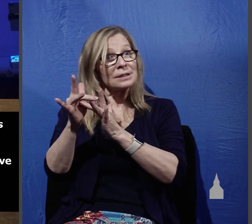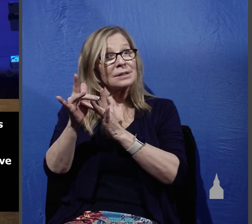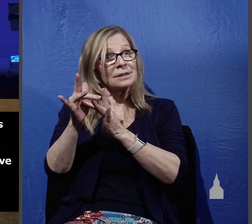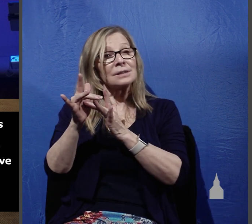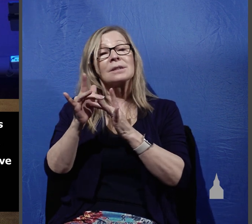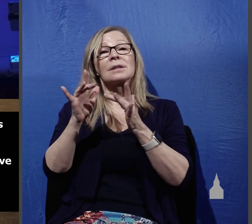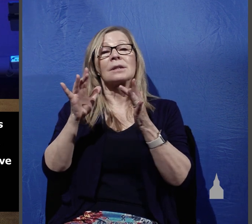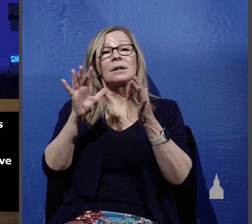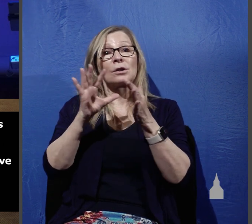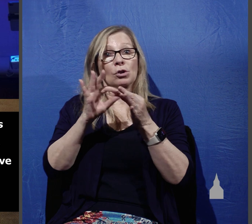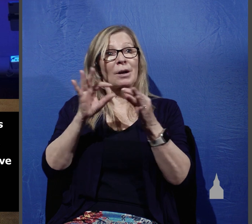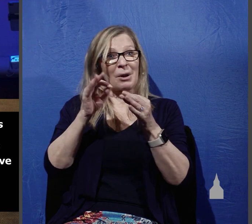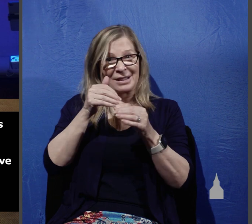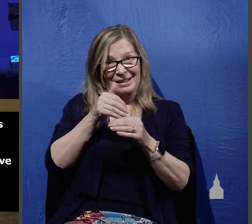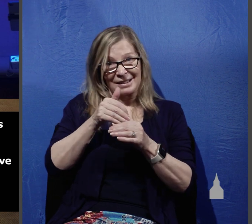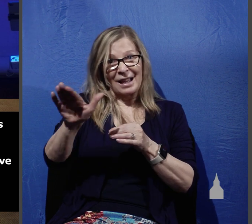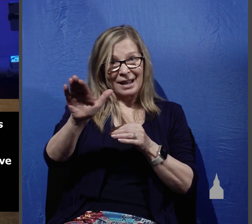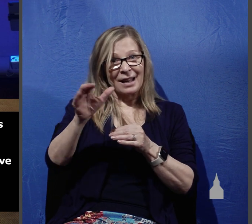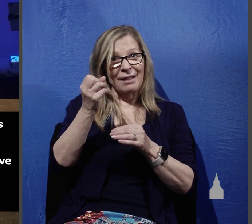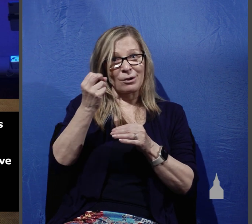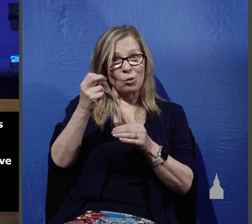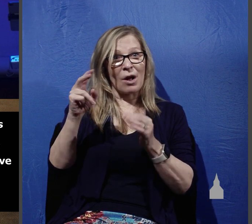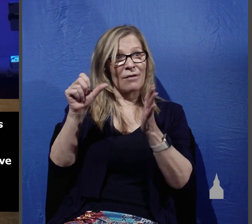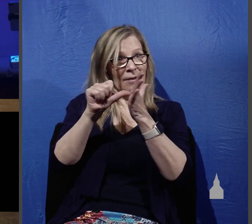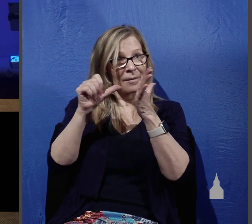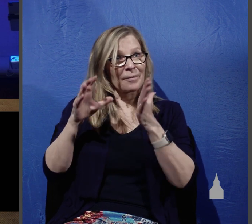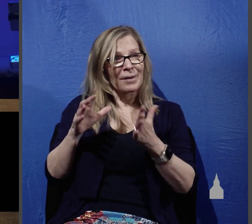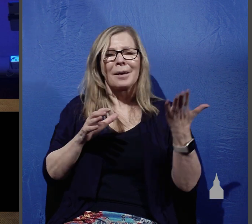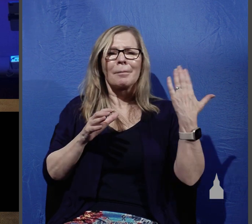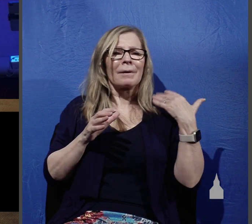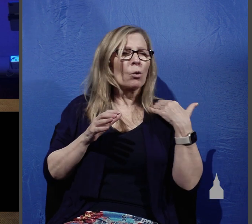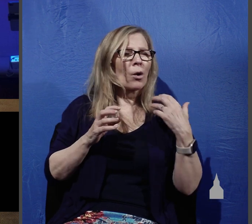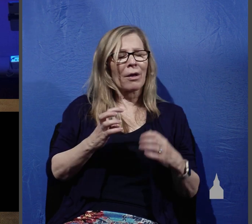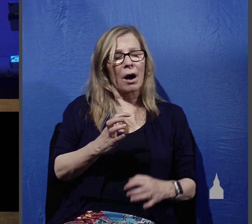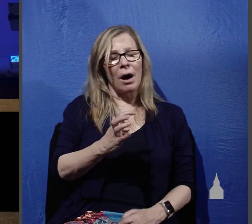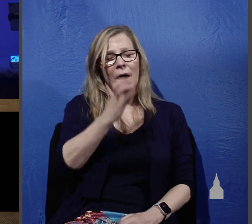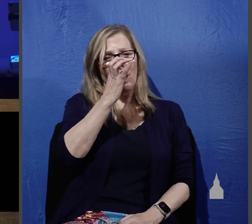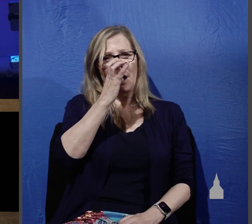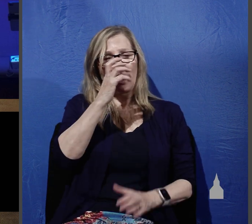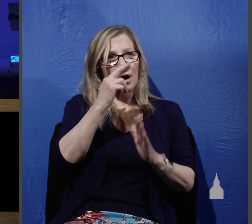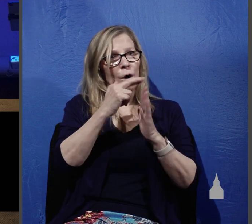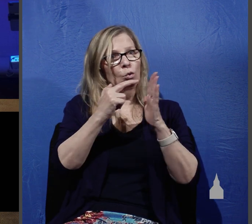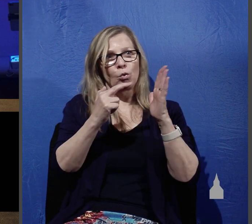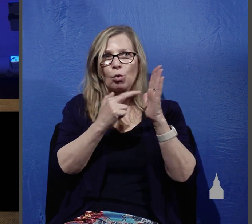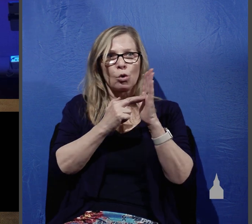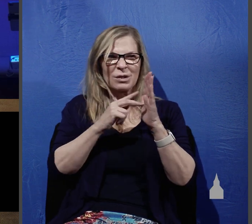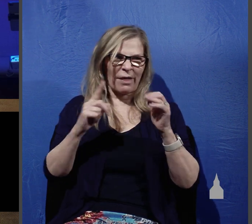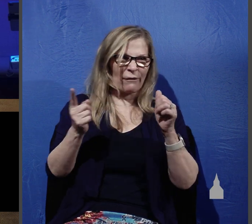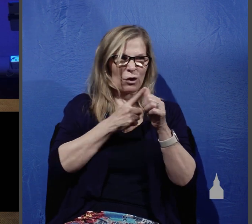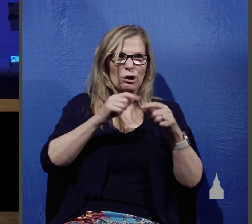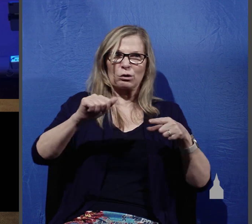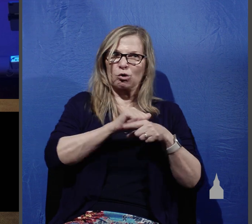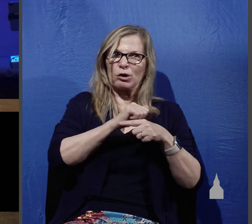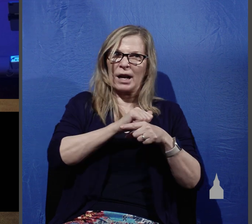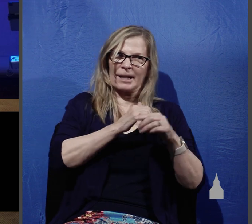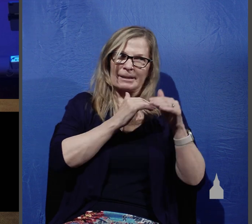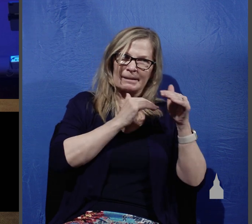to his sending the twelve indicates the rigorous rules the Lord enforced during the initial training of both the apostles and the 70 were